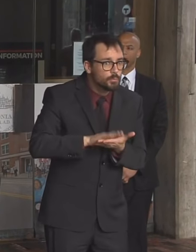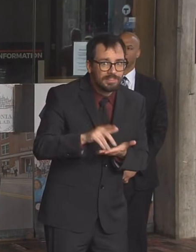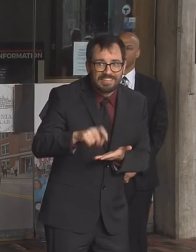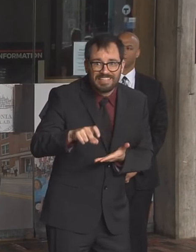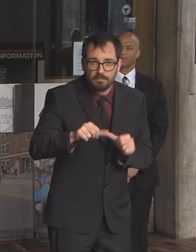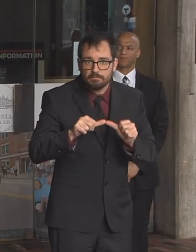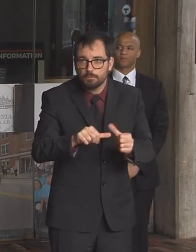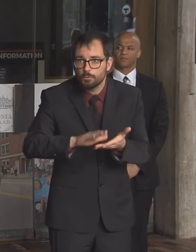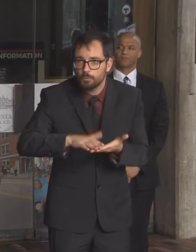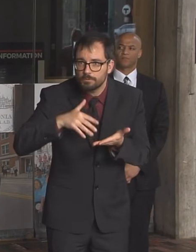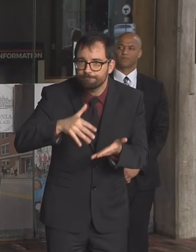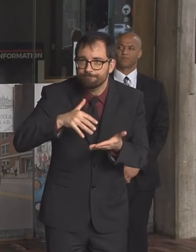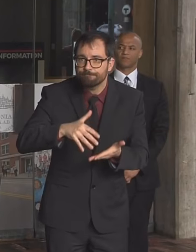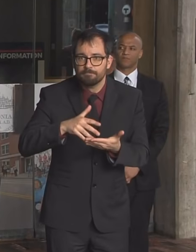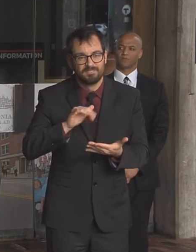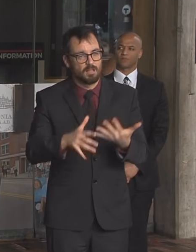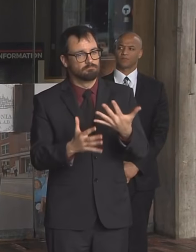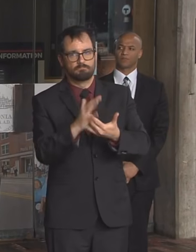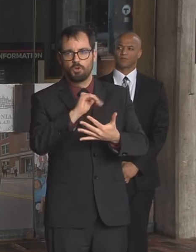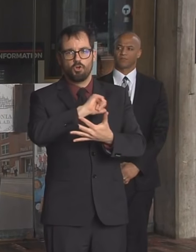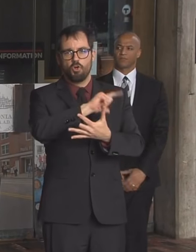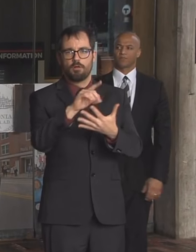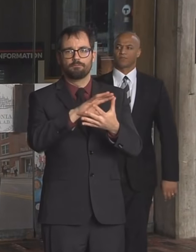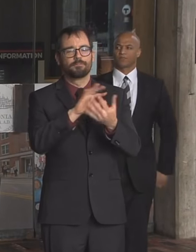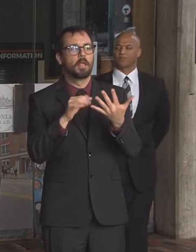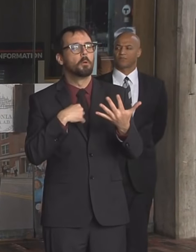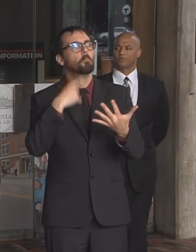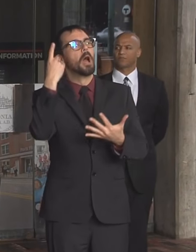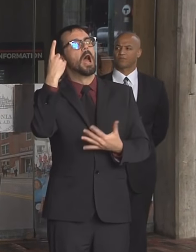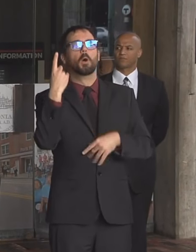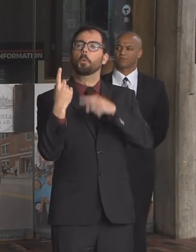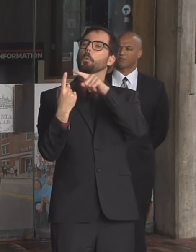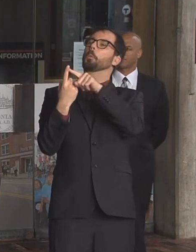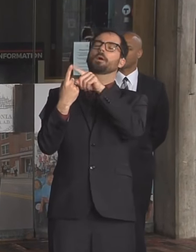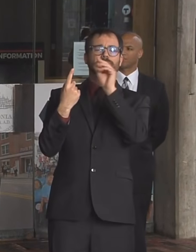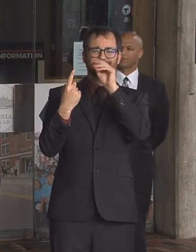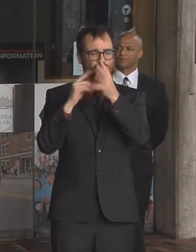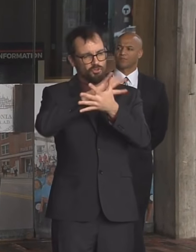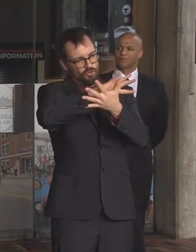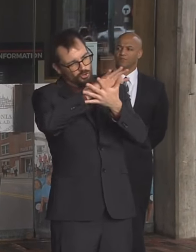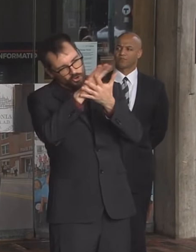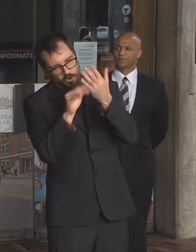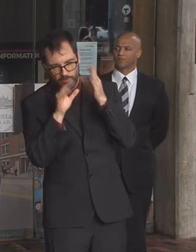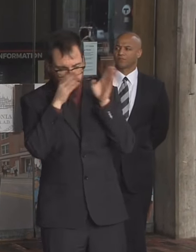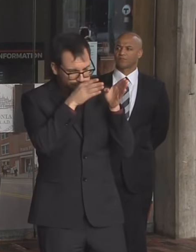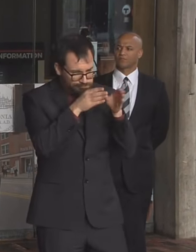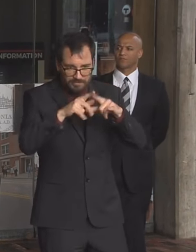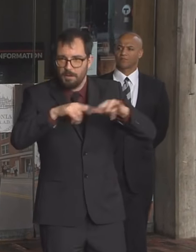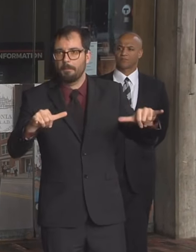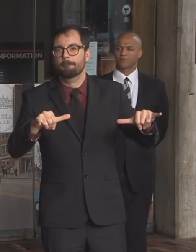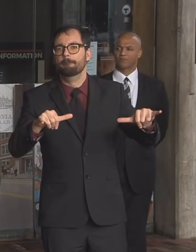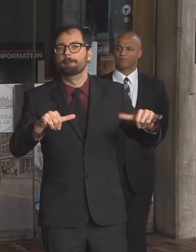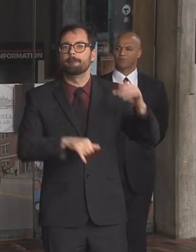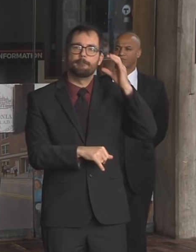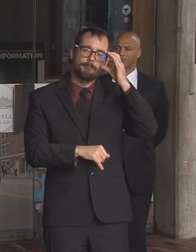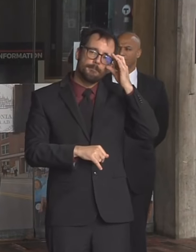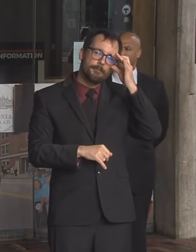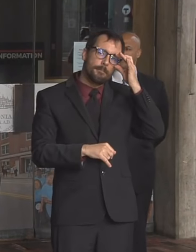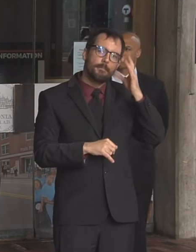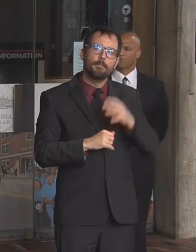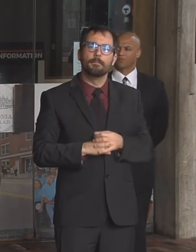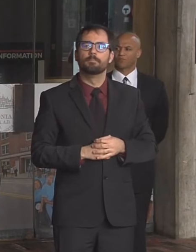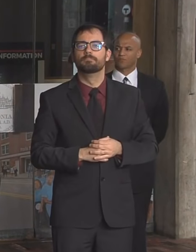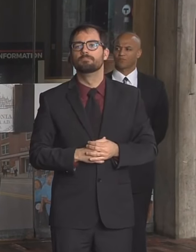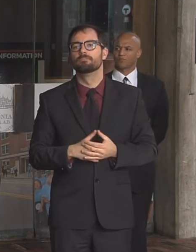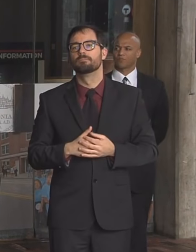is a top priority uh i've spent a lot of time on the phone uh today i've been on conference call after conference call after conference call and just trying to make